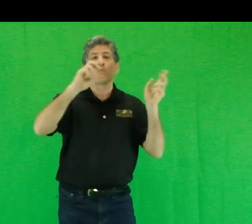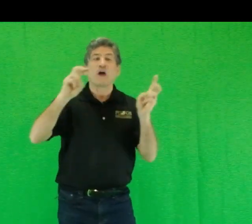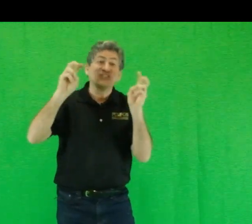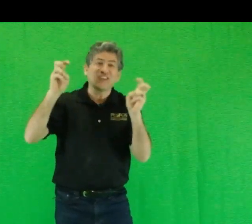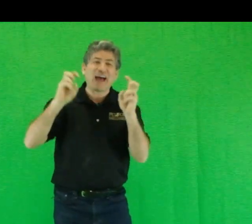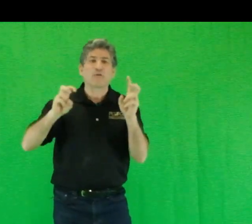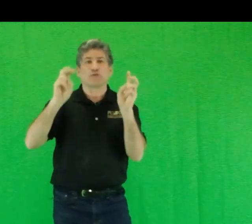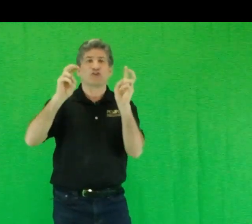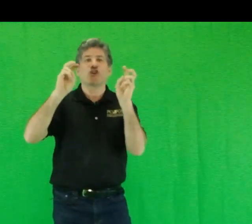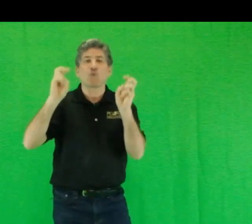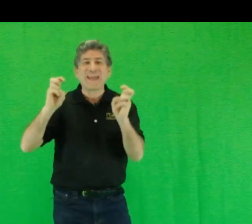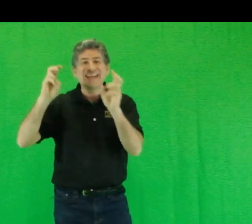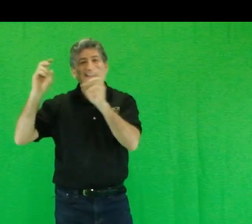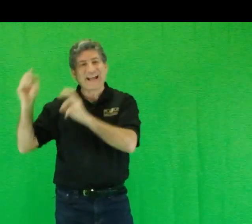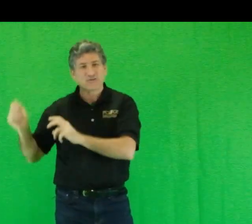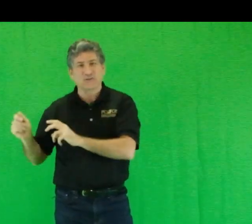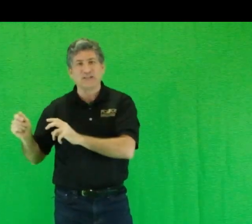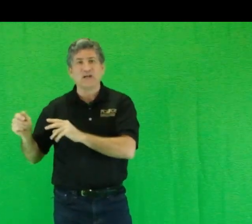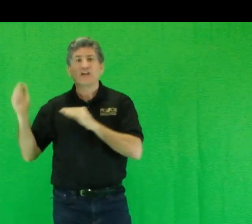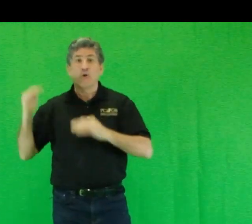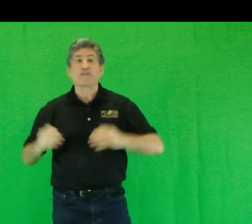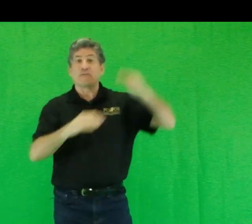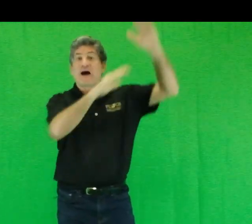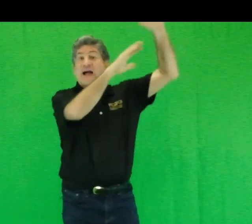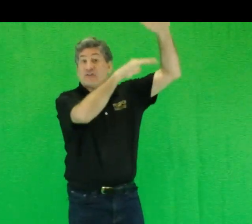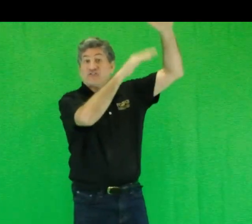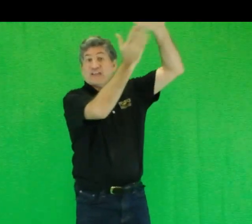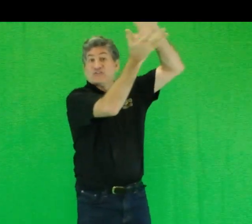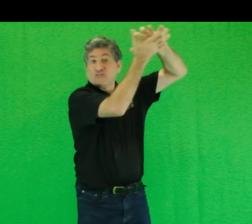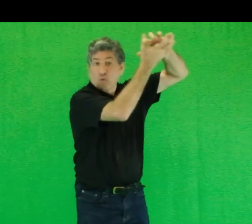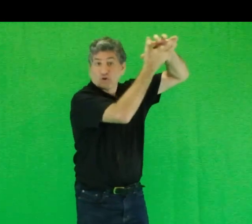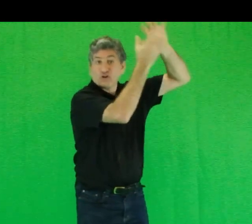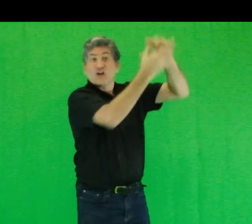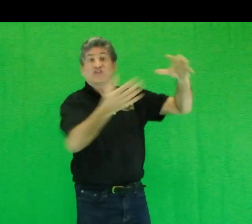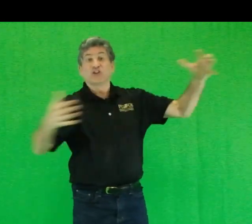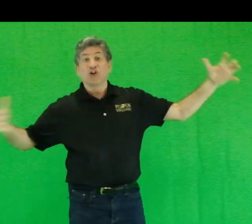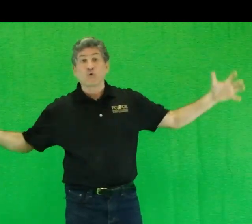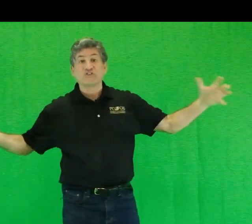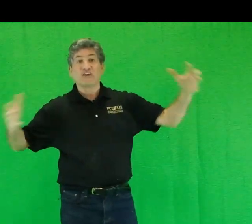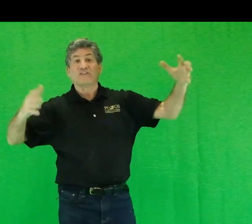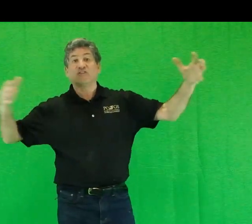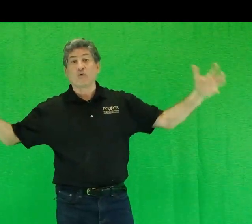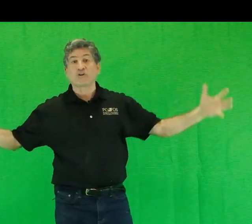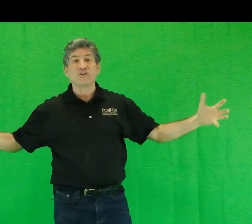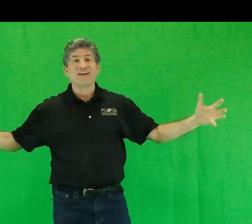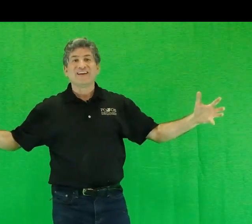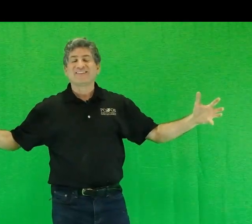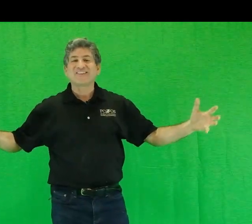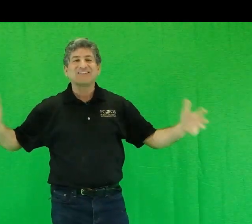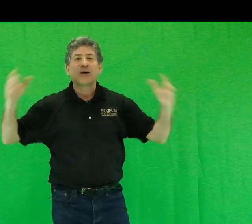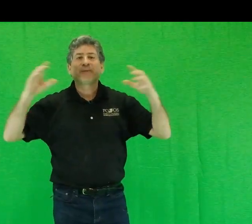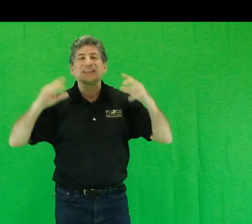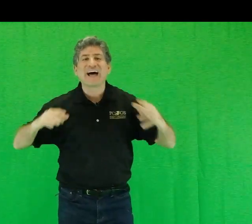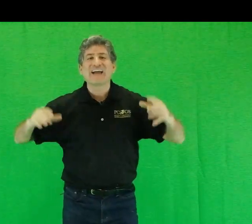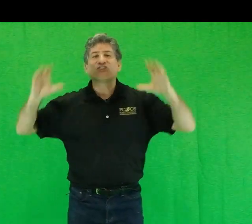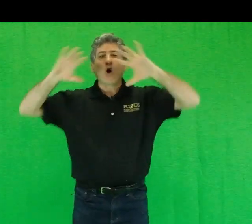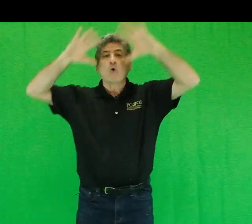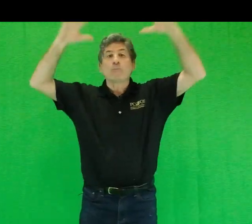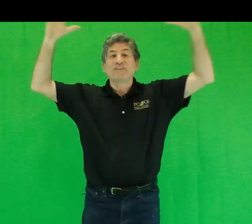run down or degrade naturally, going from higher states of order to lower states of order, does apply to open